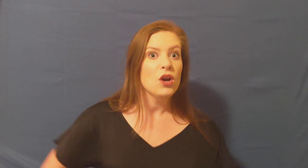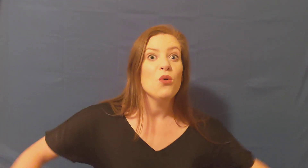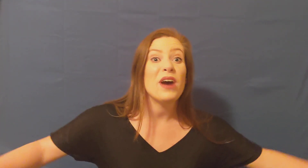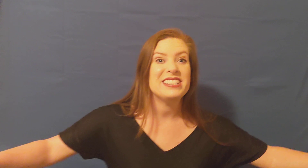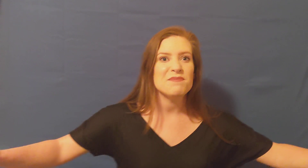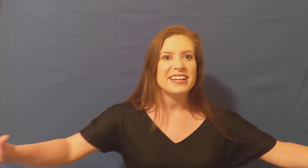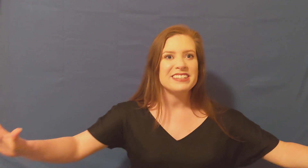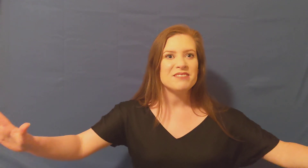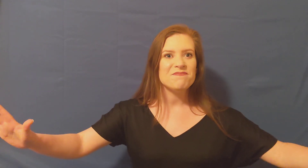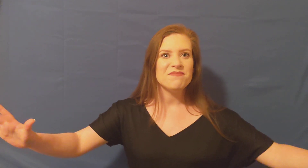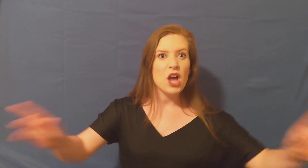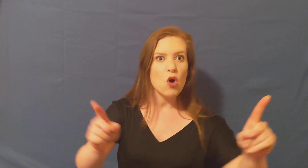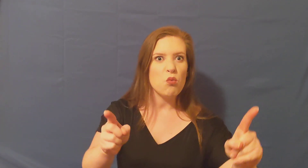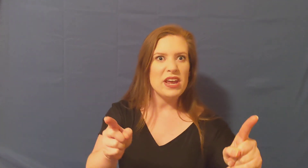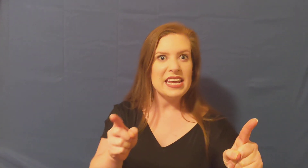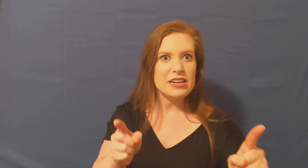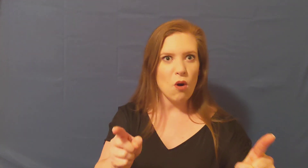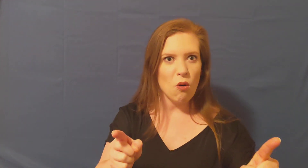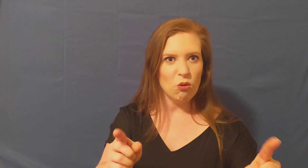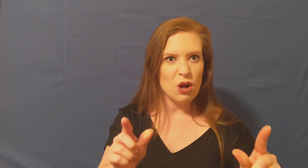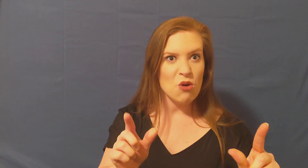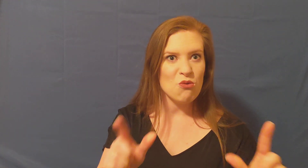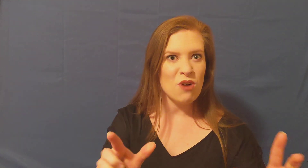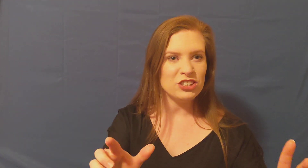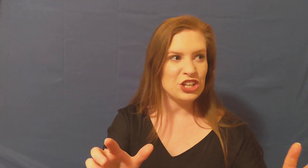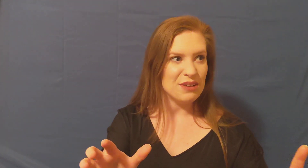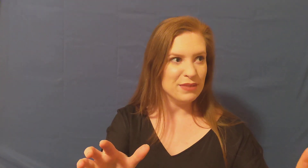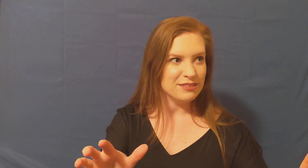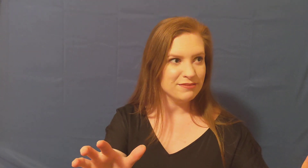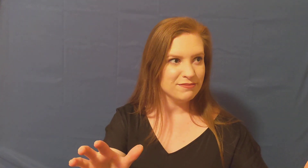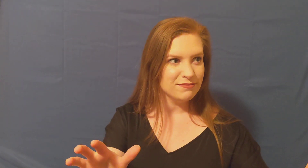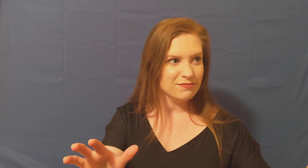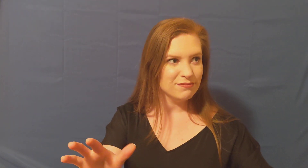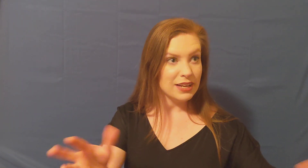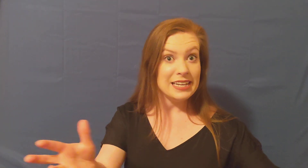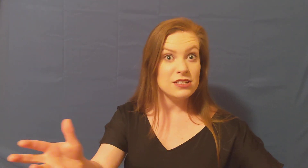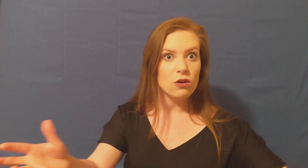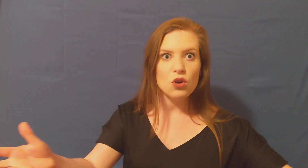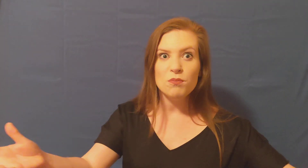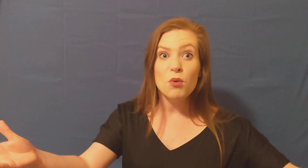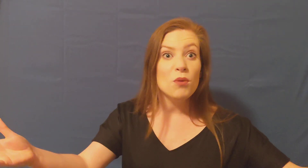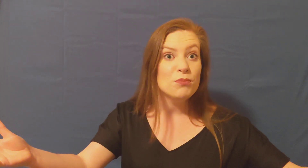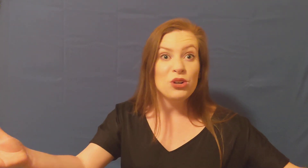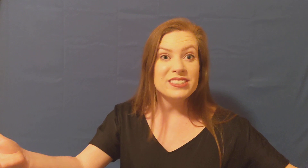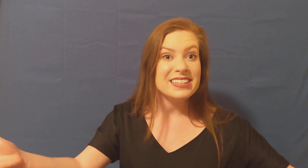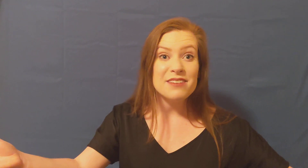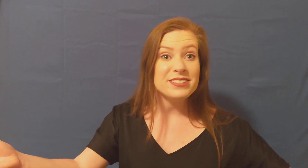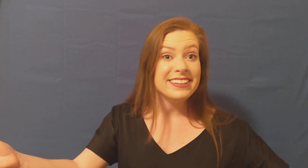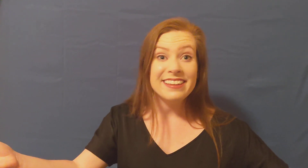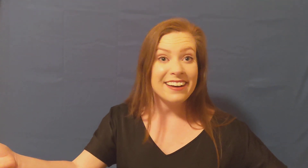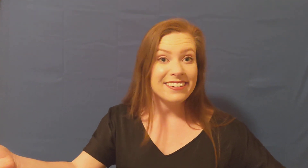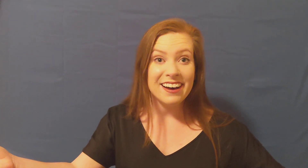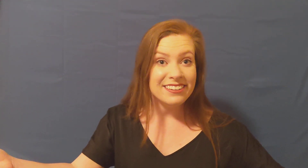Wait a minute. We can all rush him. He's got no more bullets left in that gun.